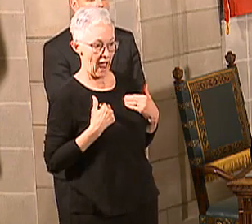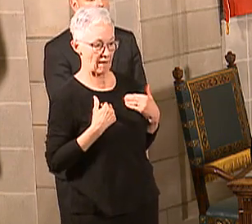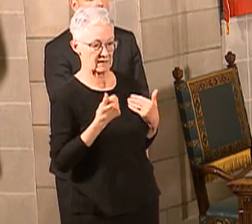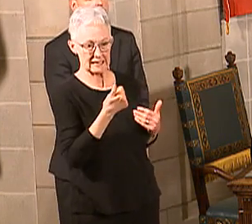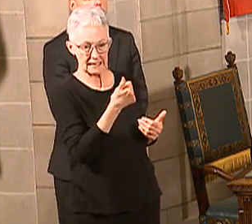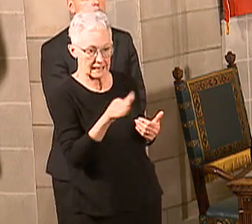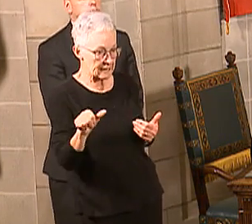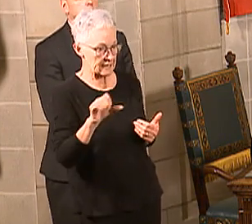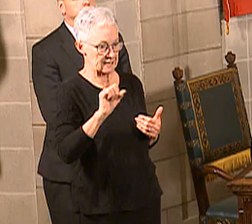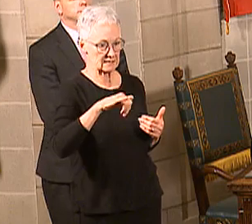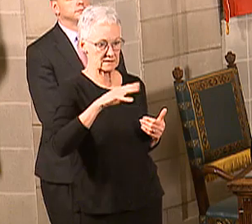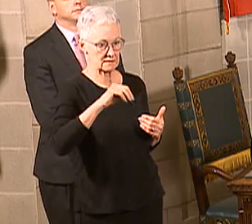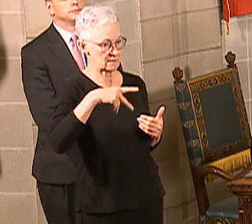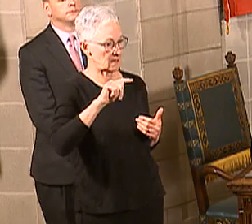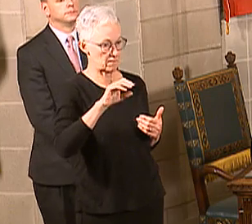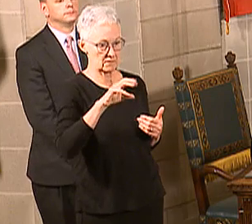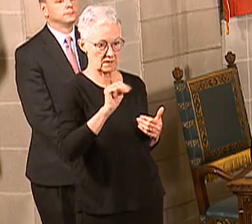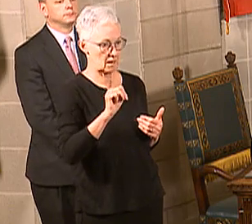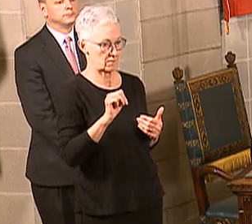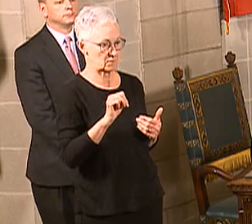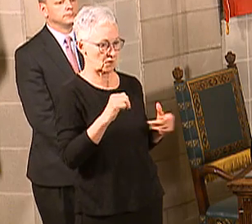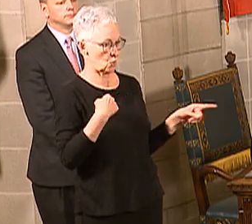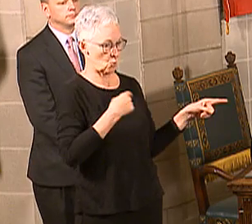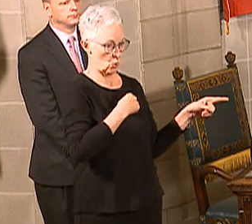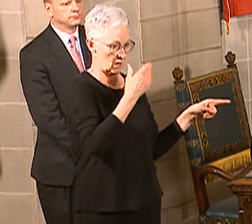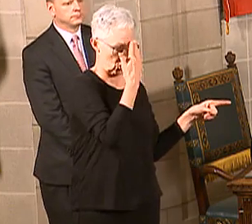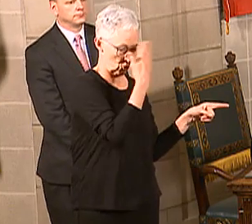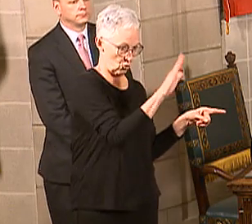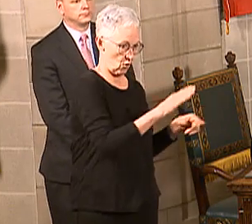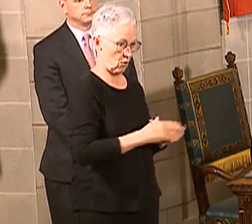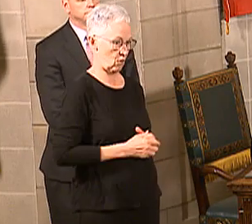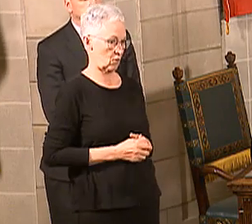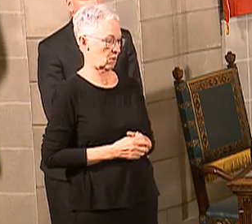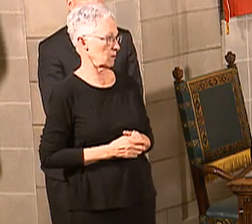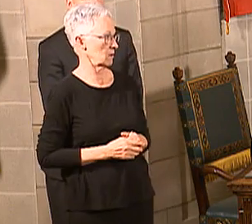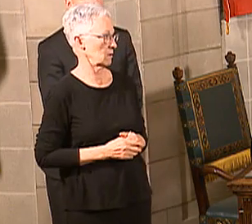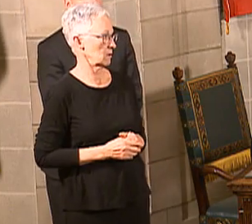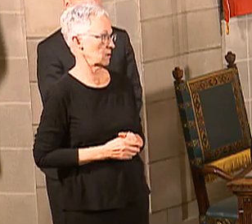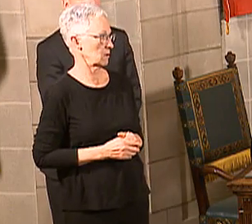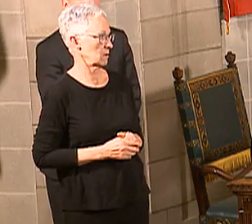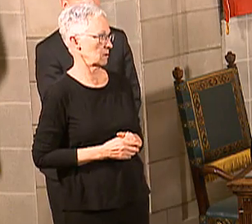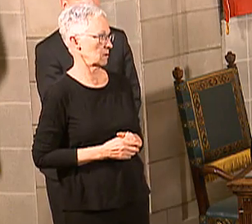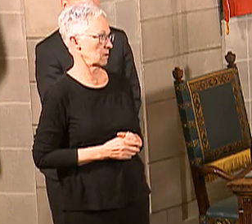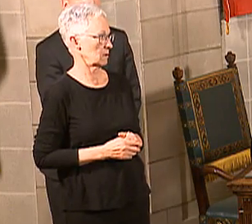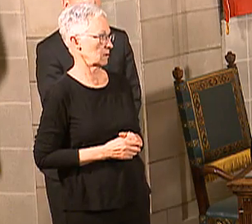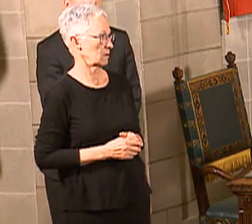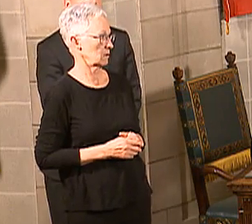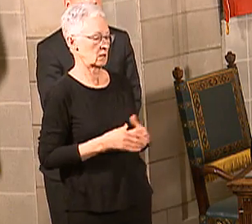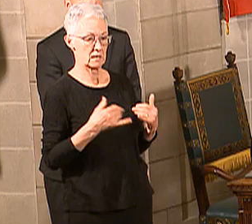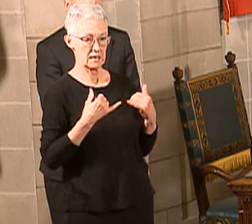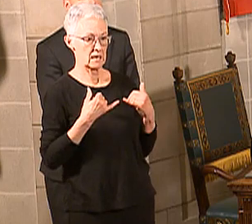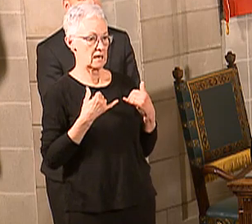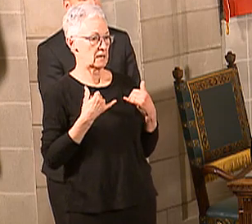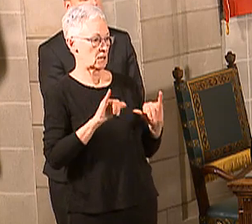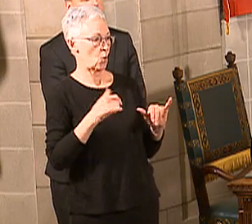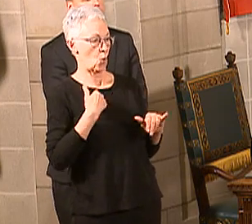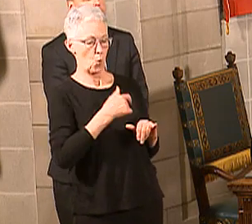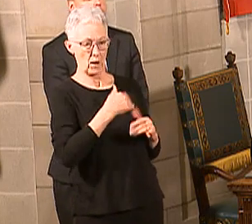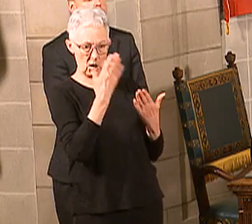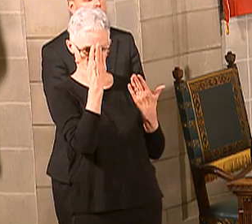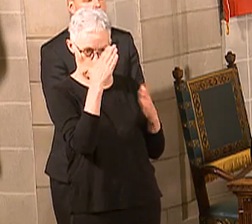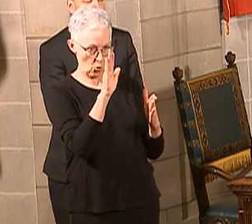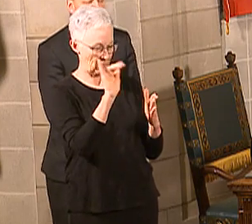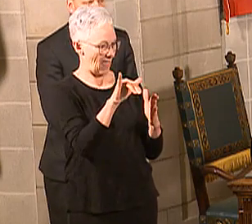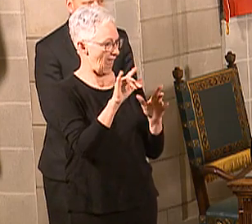but you do not have first responders, you do have health care workers or not? Still don't know that answer yet. But if you have